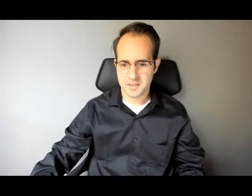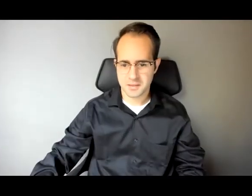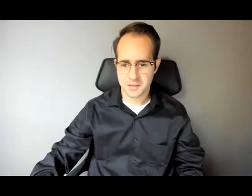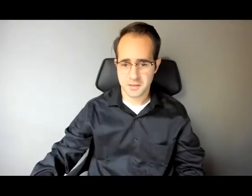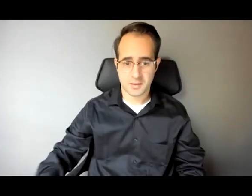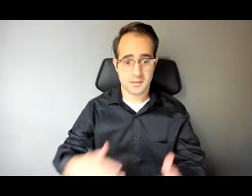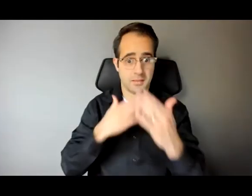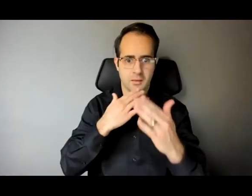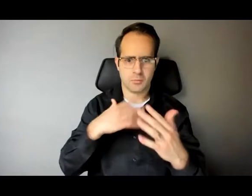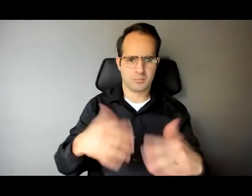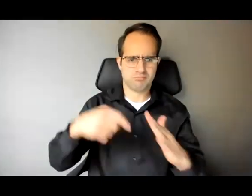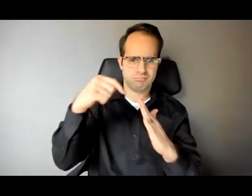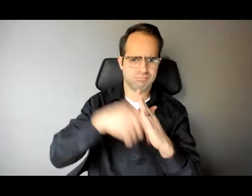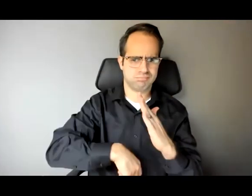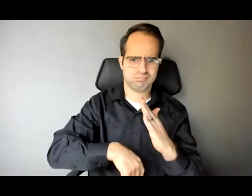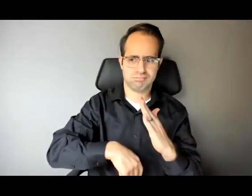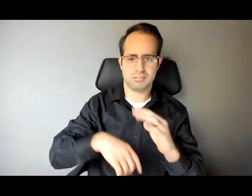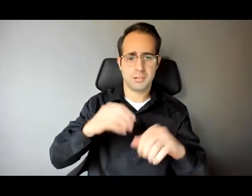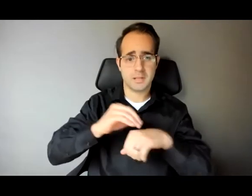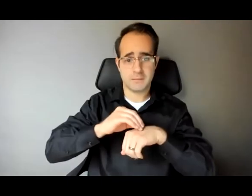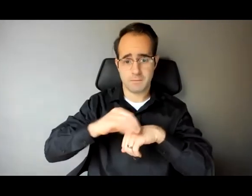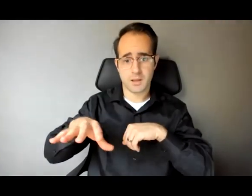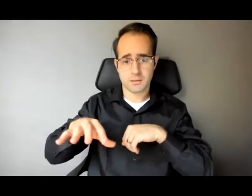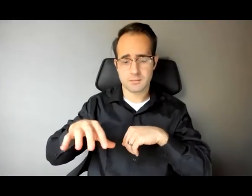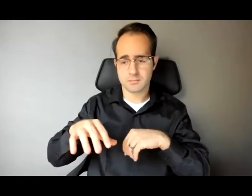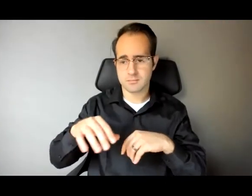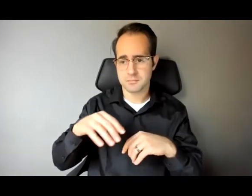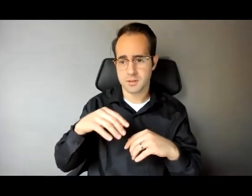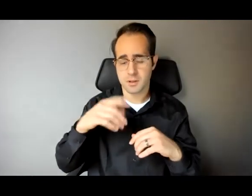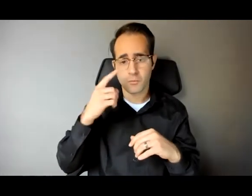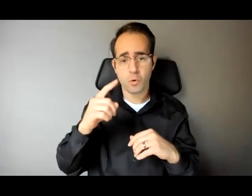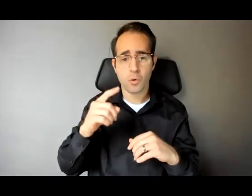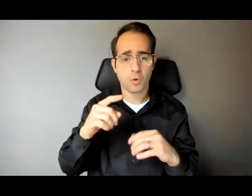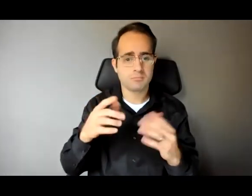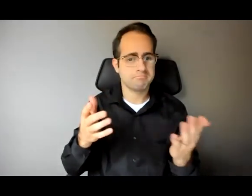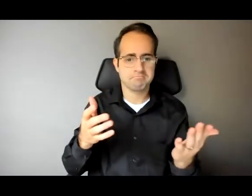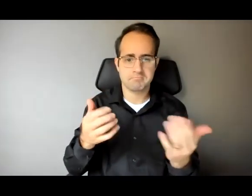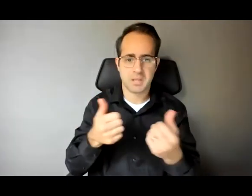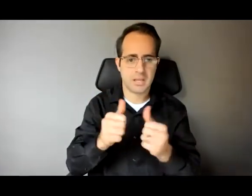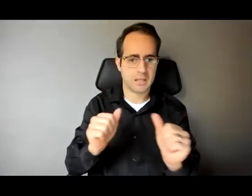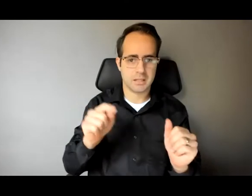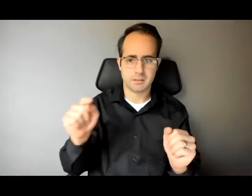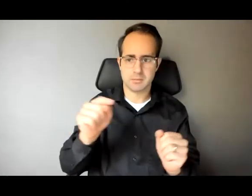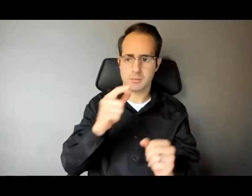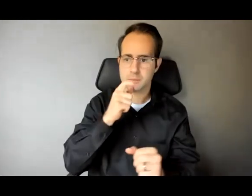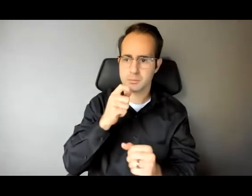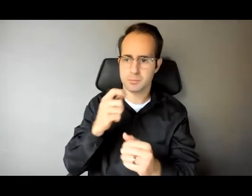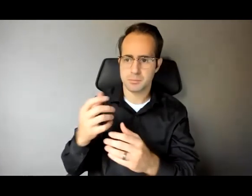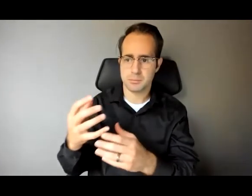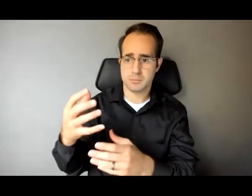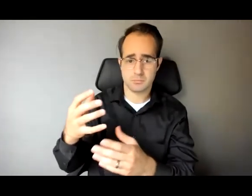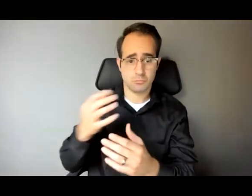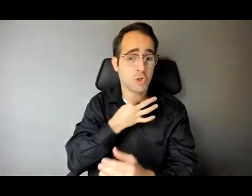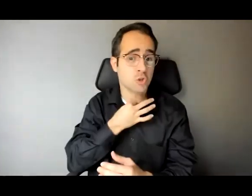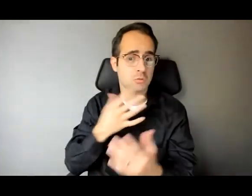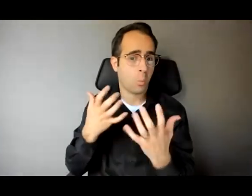profound implications I think for anyone who is interested or also curious about leadership or currently in a leadership role